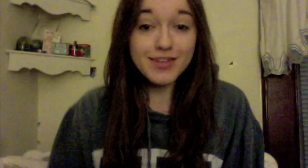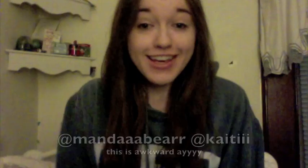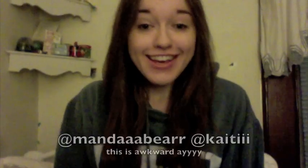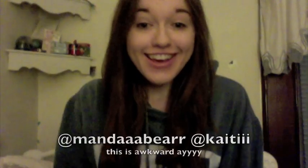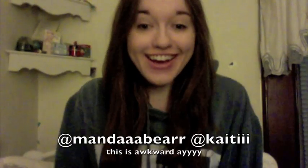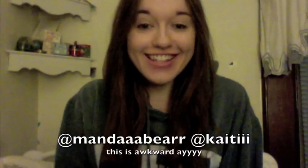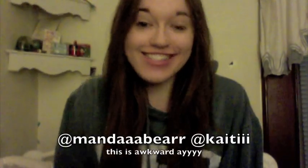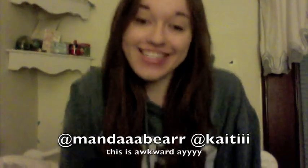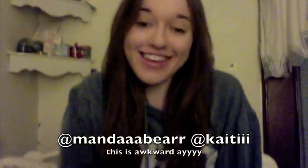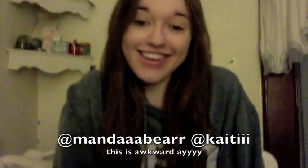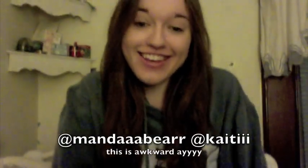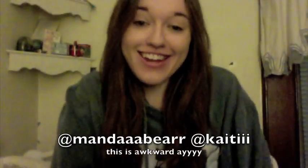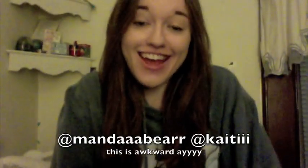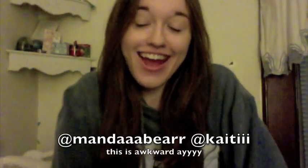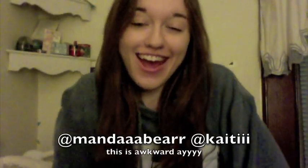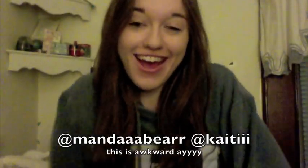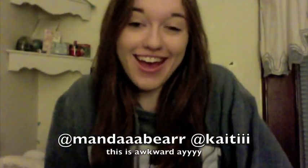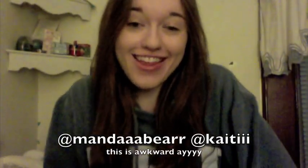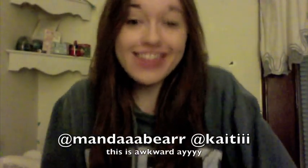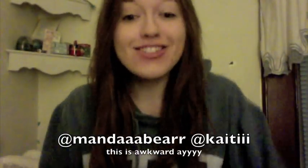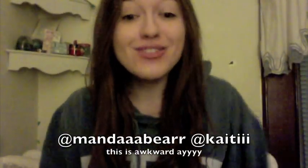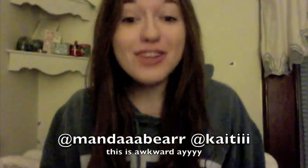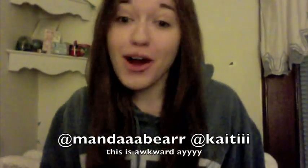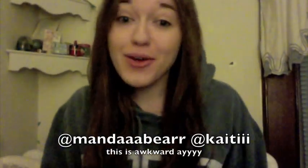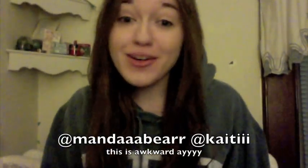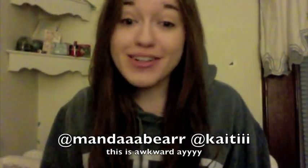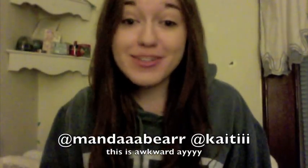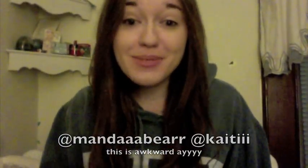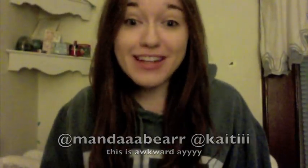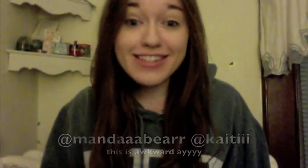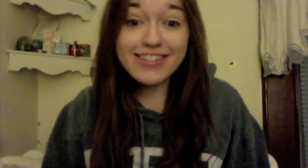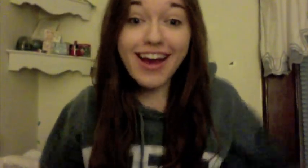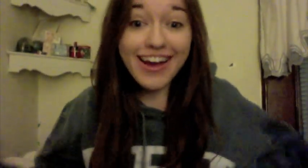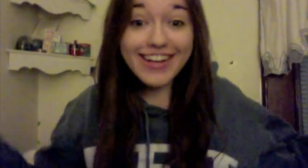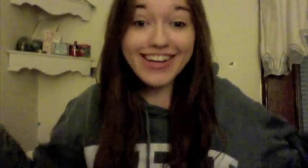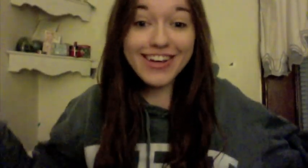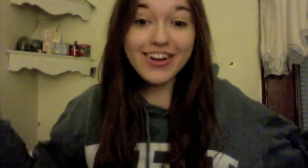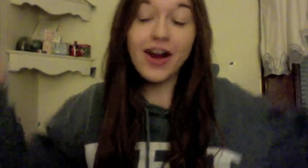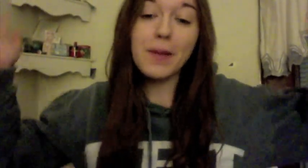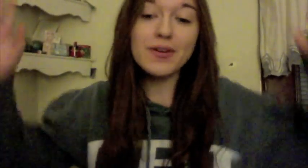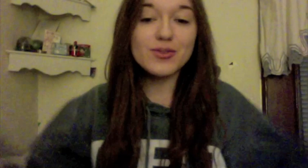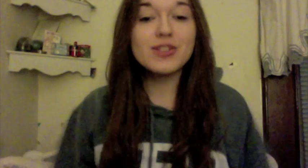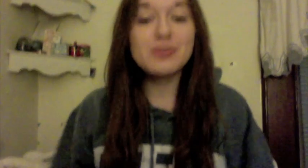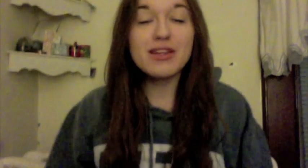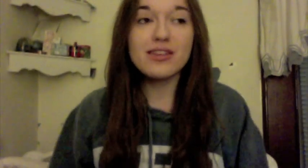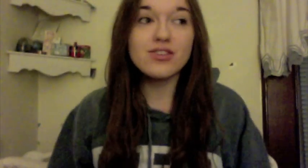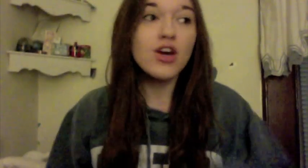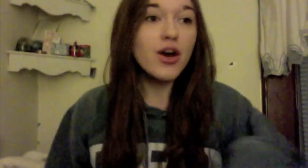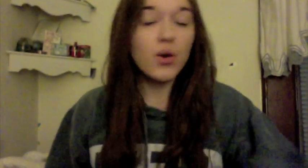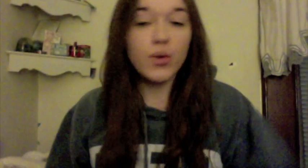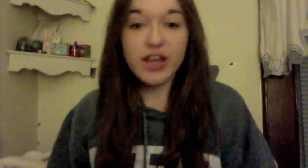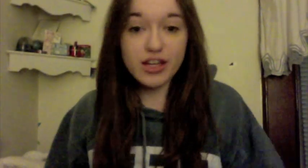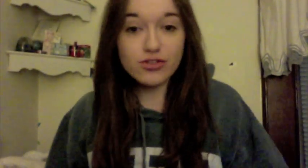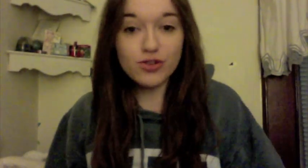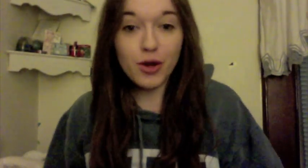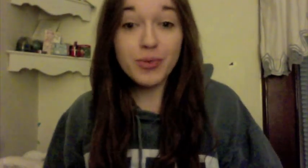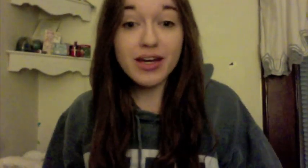Hey guys, it's Caitlin, and this is really awkward because Amanda's not here. I just wanted to make this quick intro because